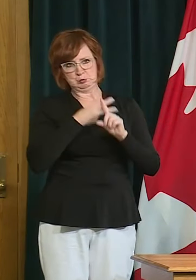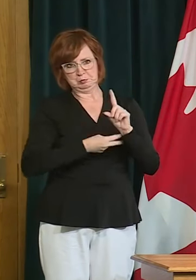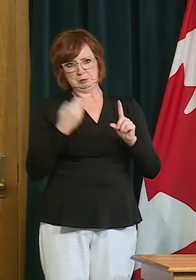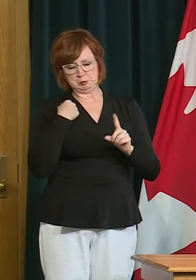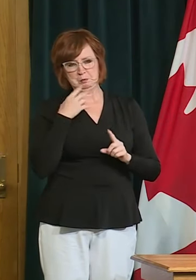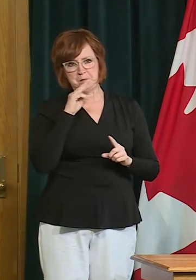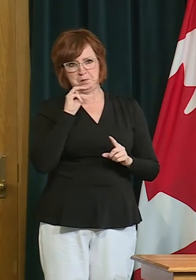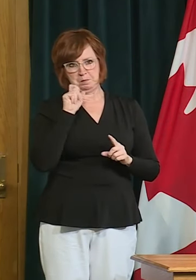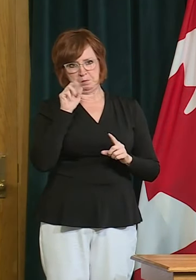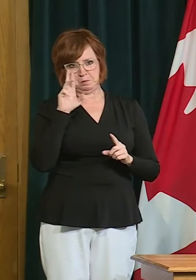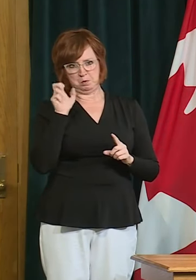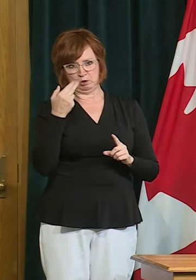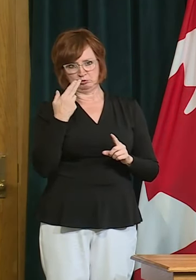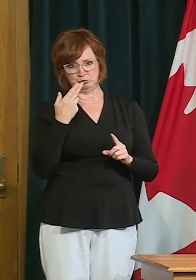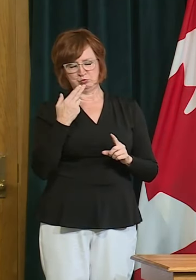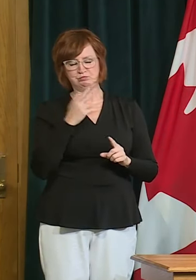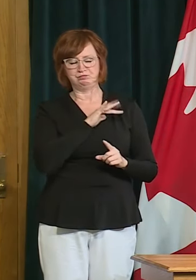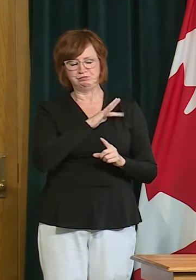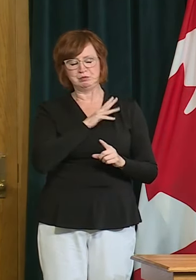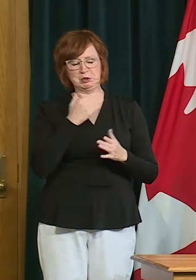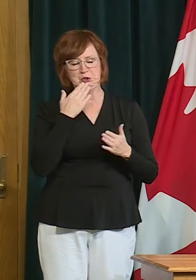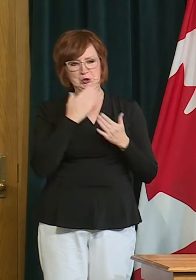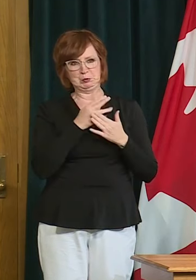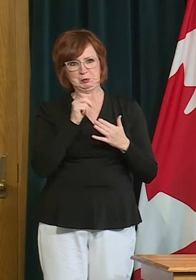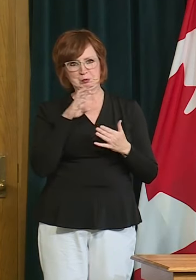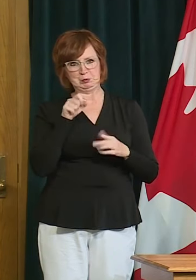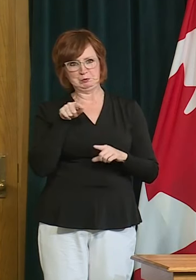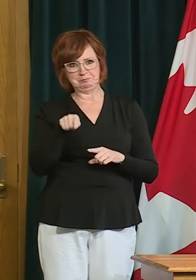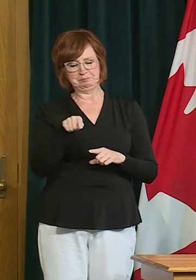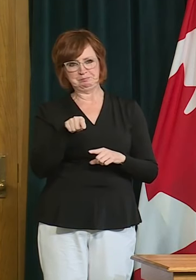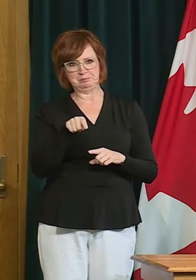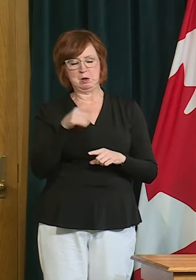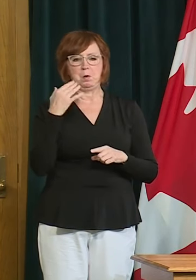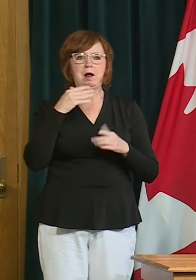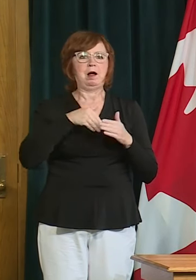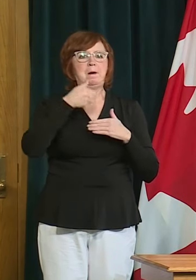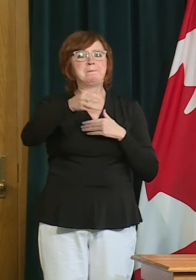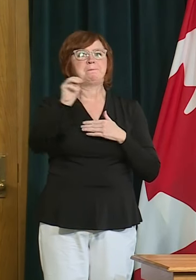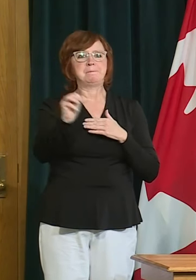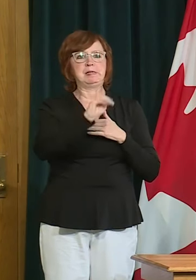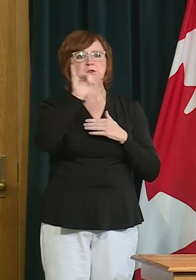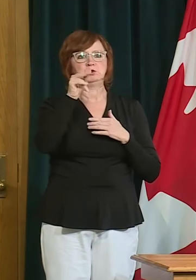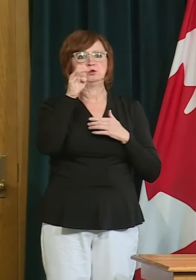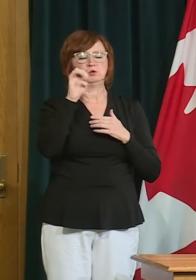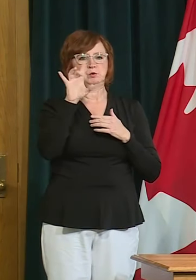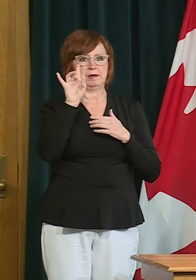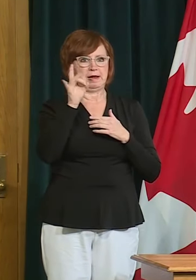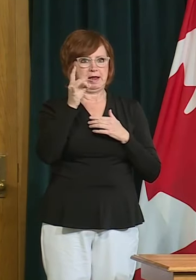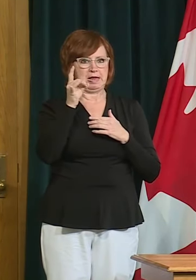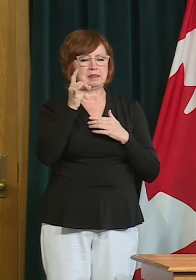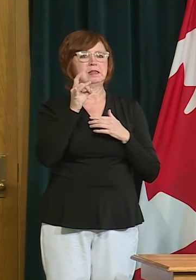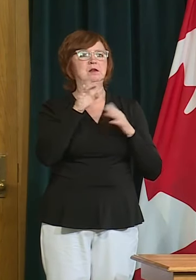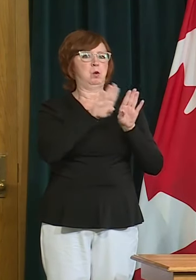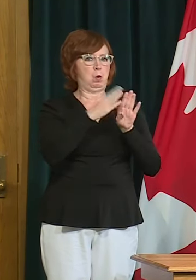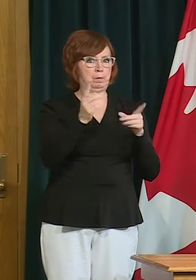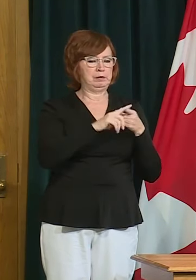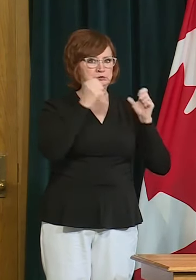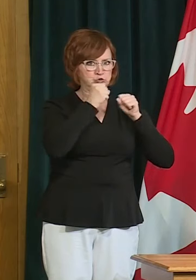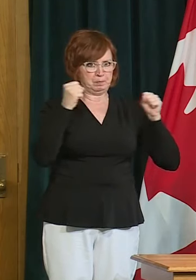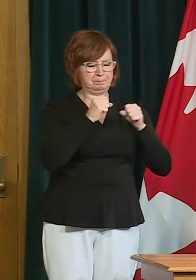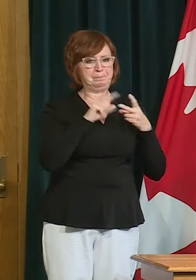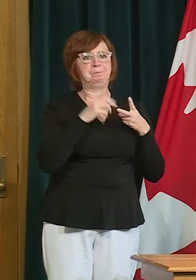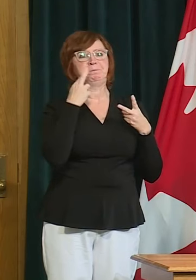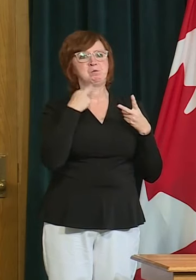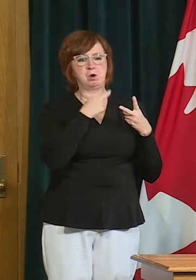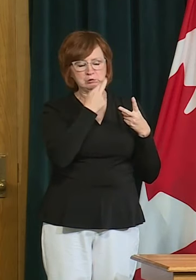As we move into phase three of the reopened Saskatchewan plan on Monday. Gyms will reopen. Restaurants will reopen.